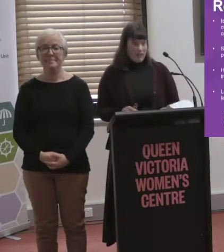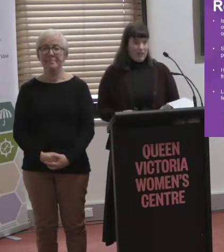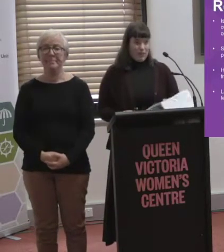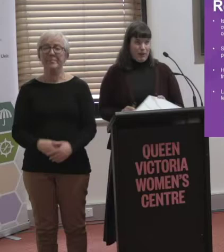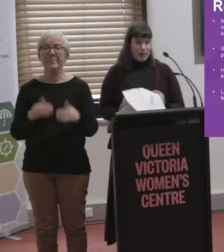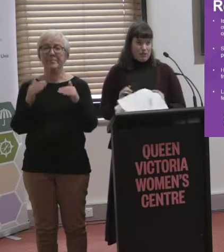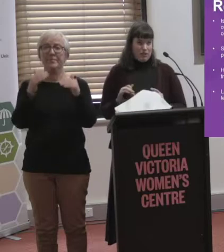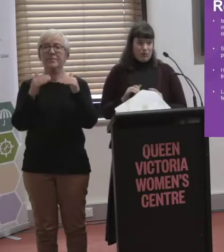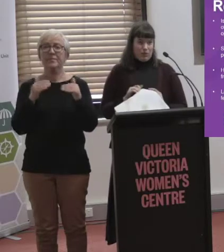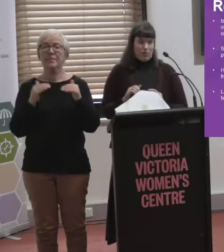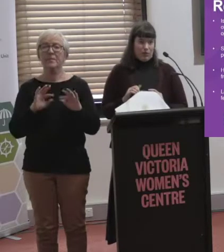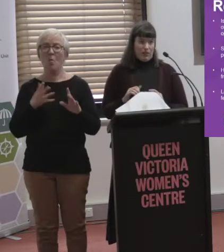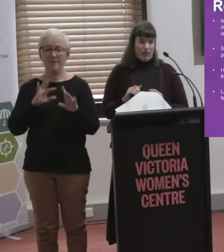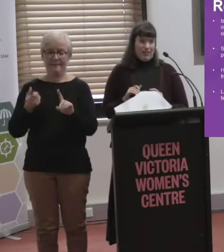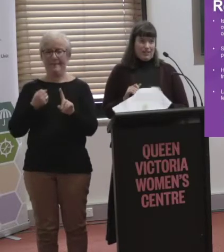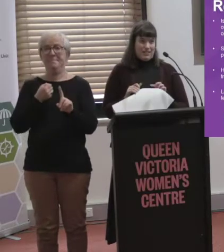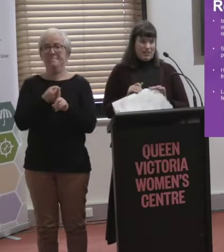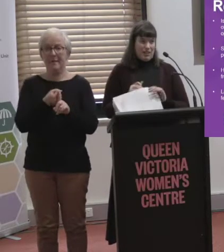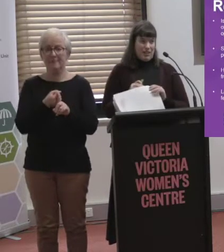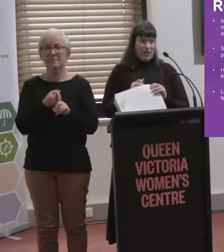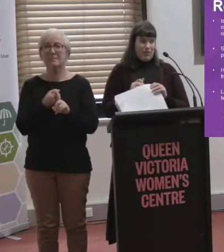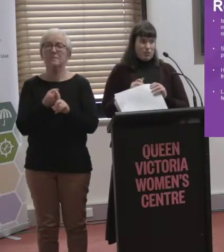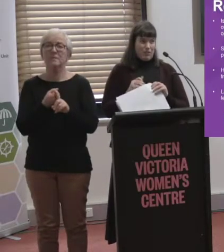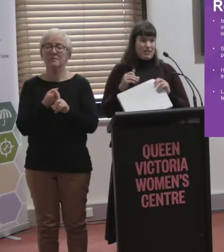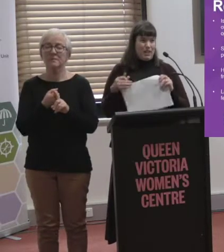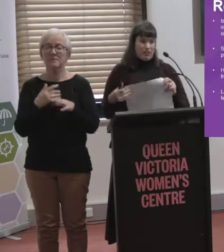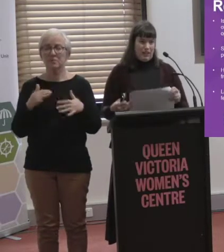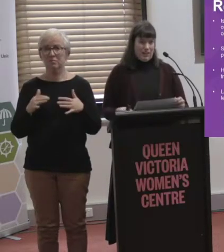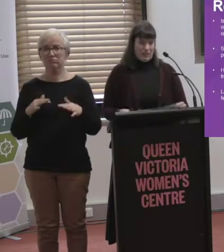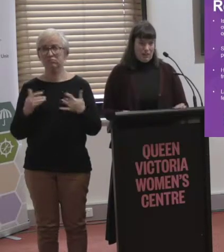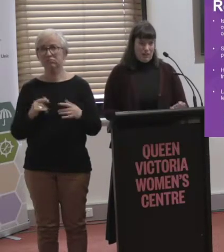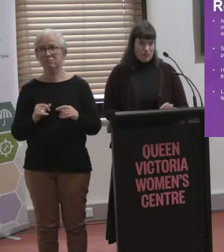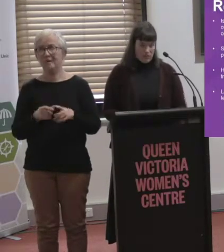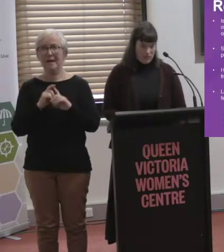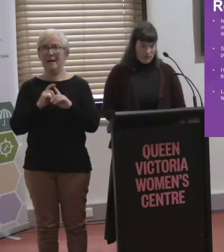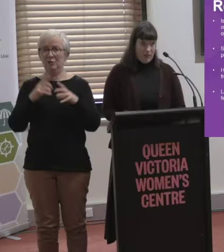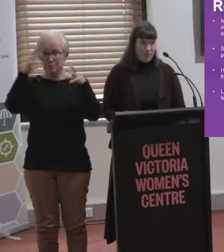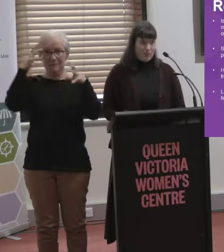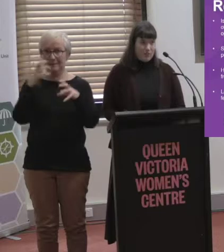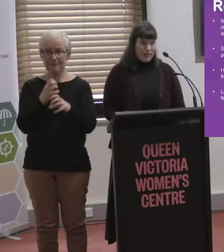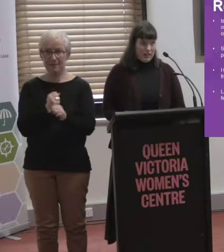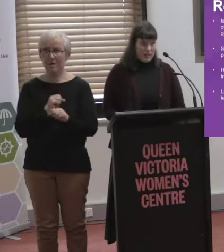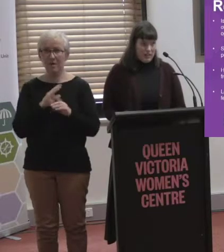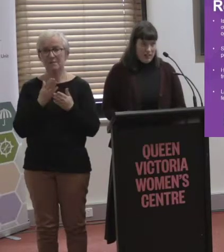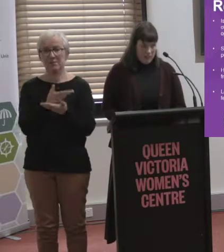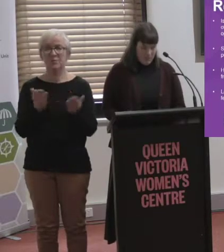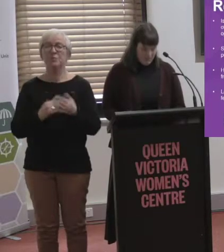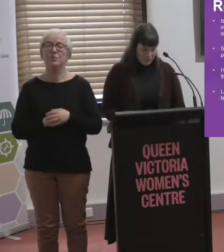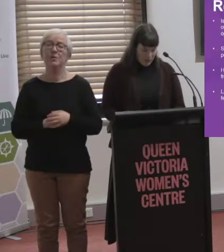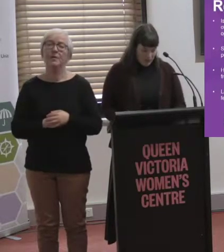And then the impacts, which is really important and enormous and really hard to summarise for you. So, I've got some stats